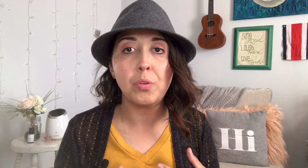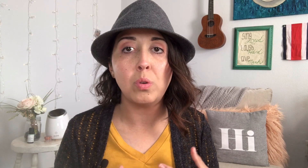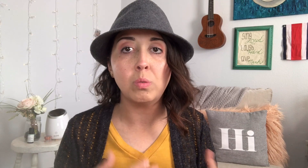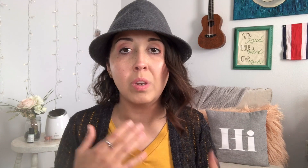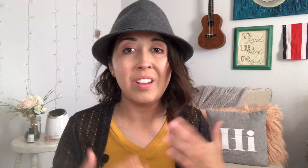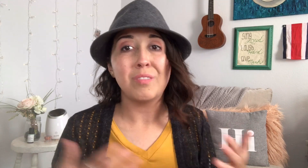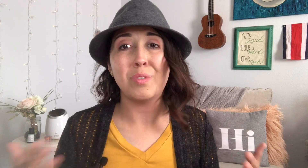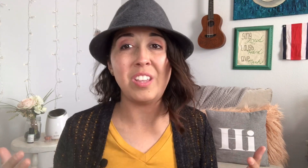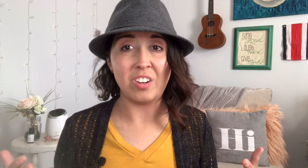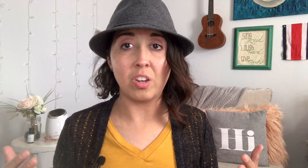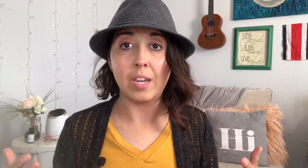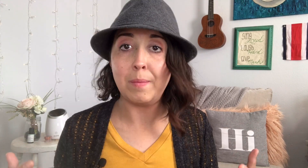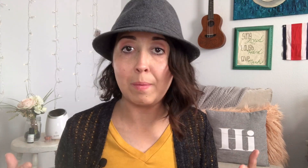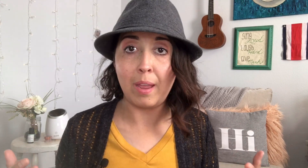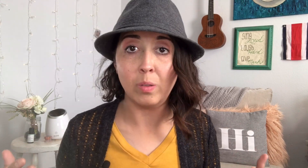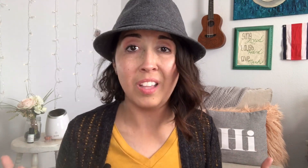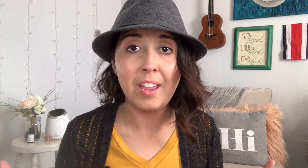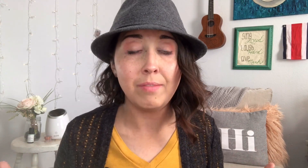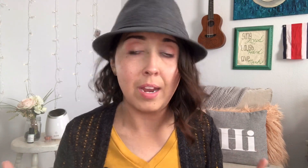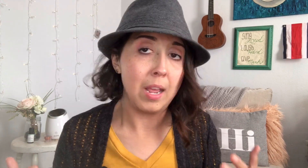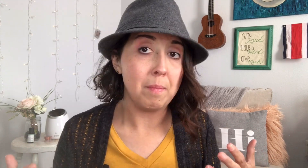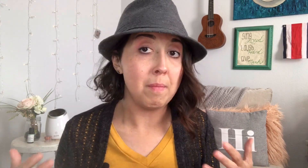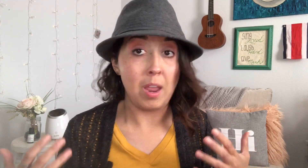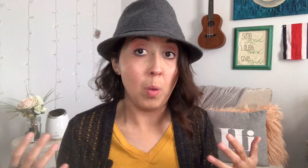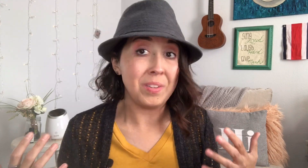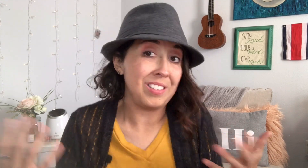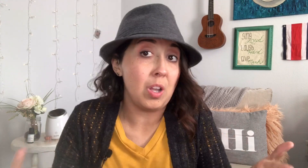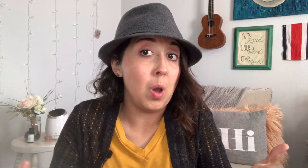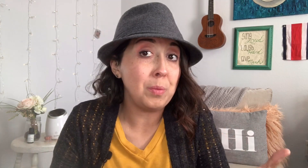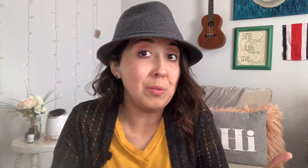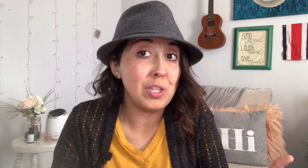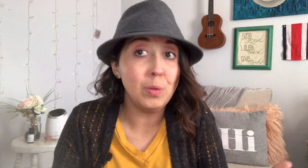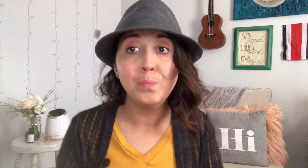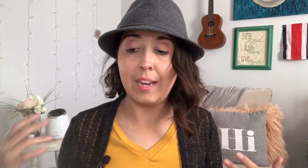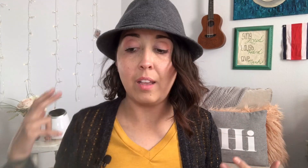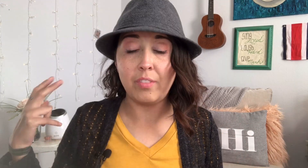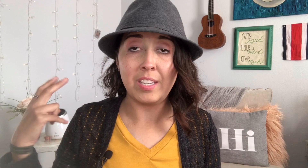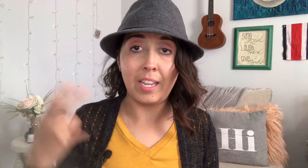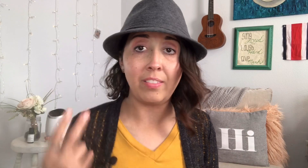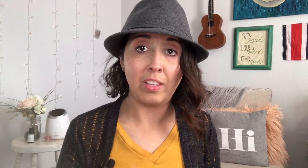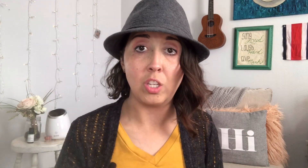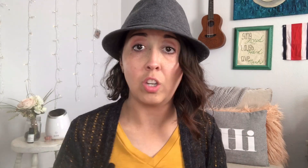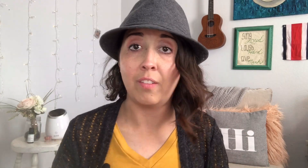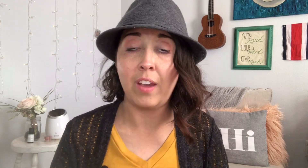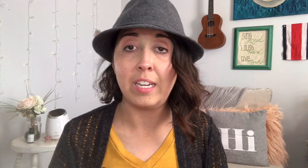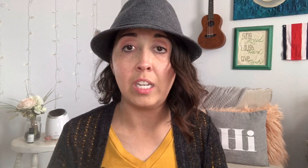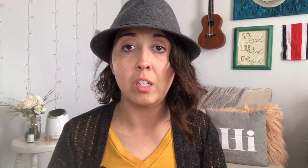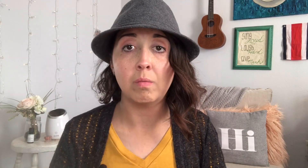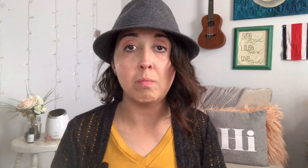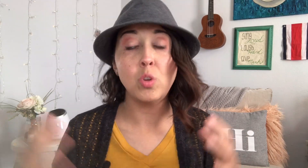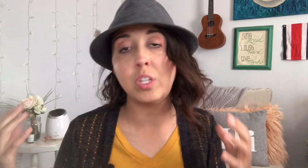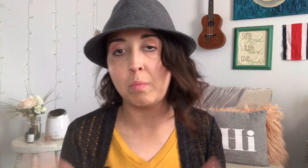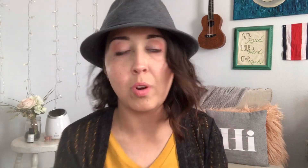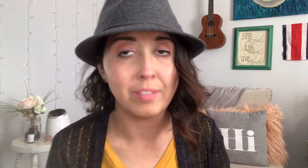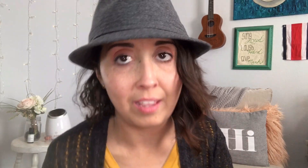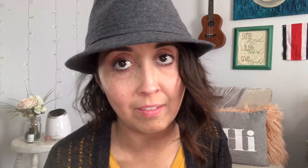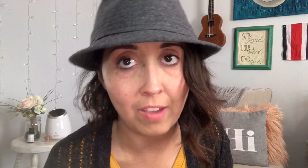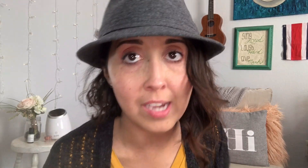through really dark times in my own life and I my hope is that they'll help you too and the second thing that you're gonna find here most important thing in fact